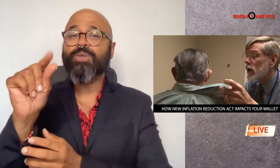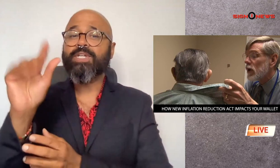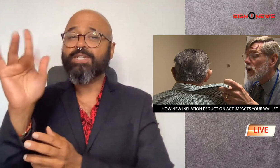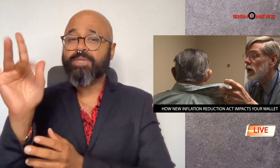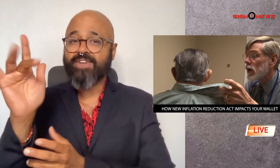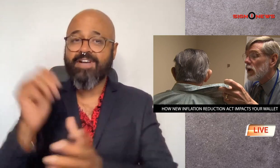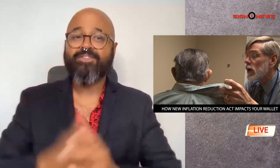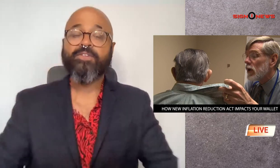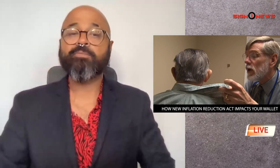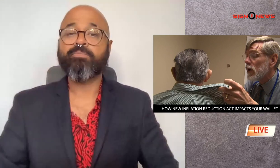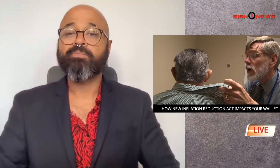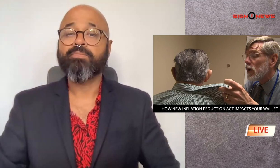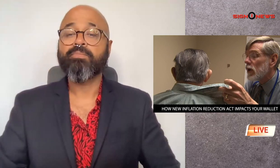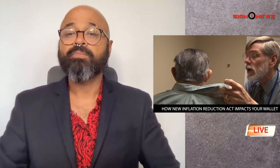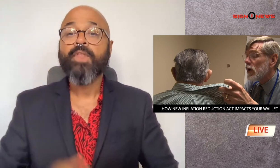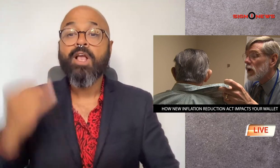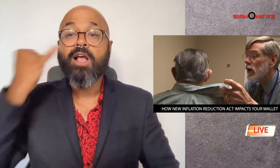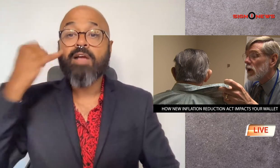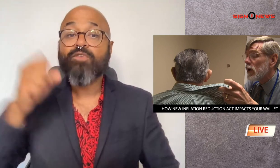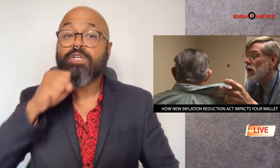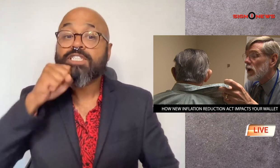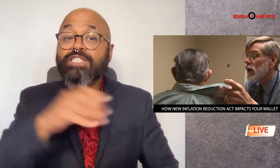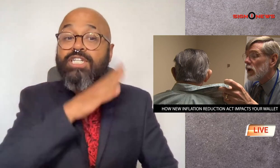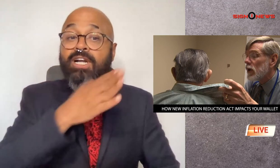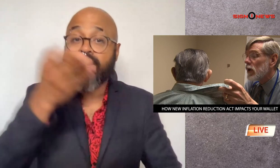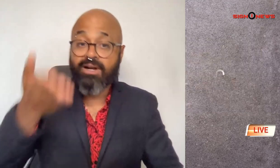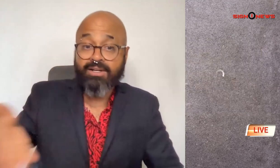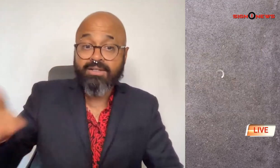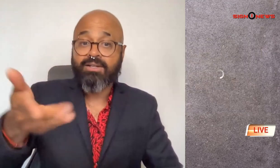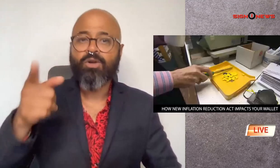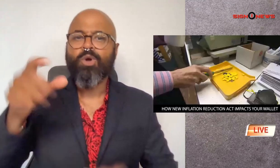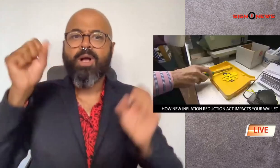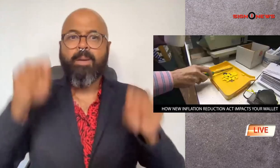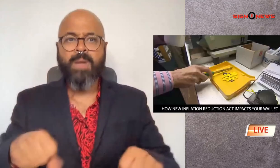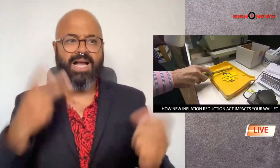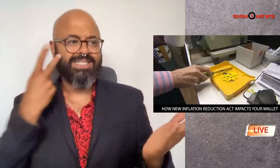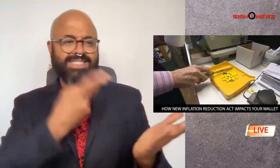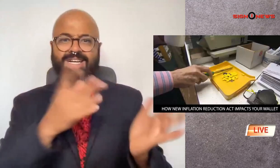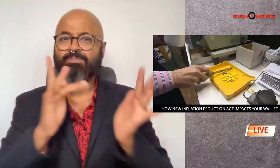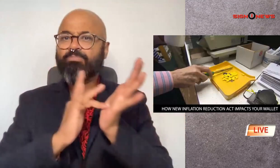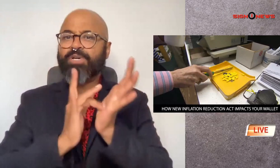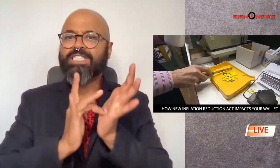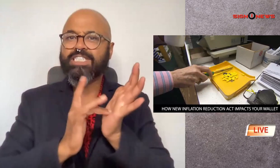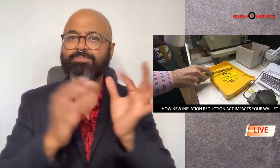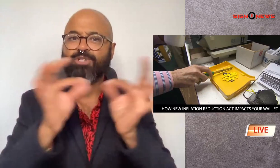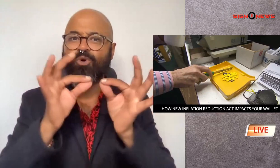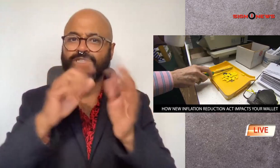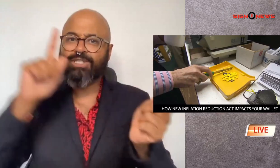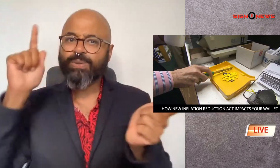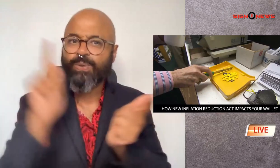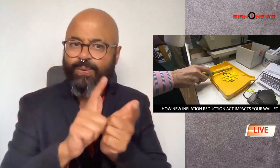2025 if you're a senior citizen you might see lower prescription costs